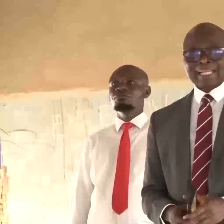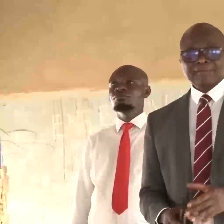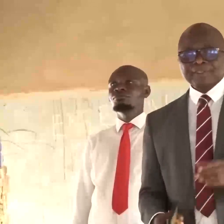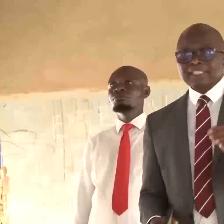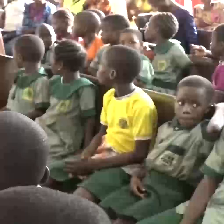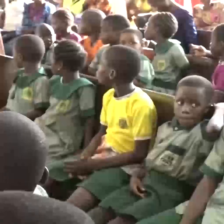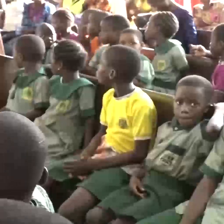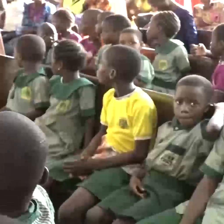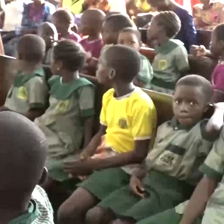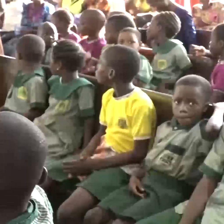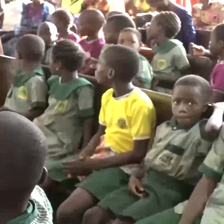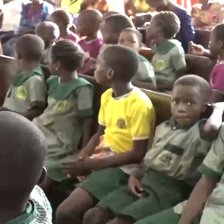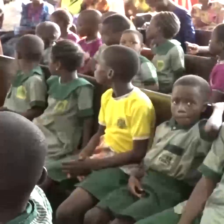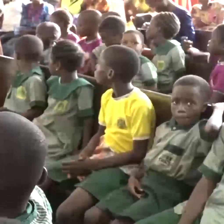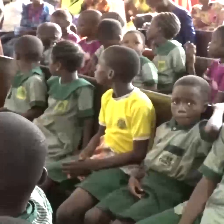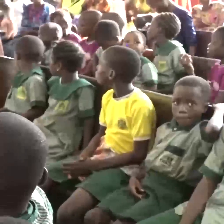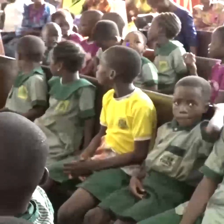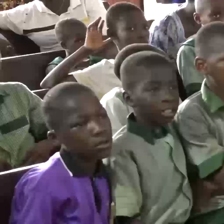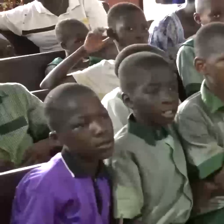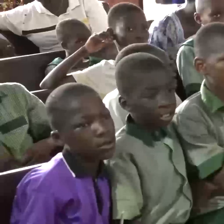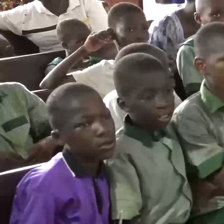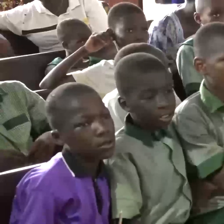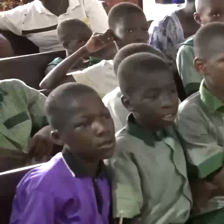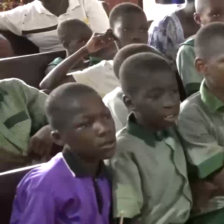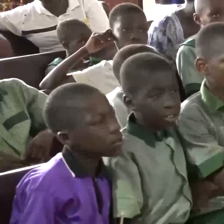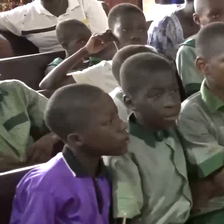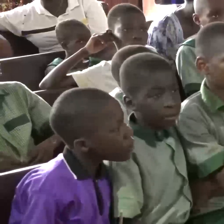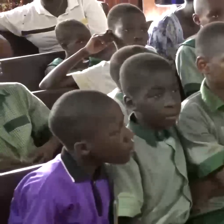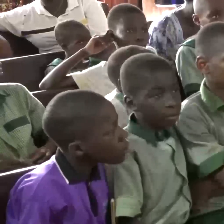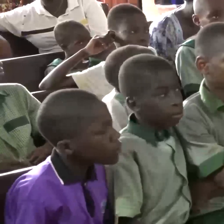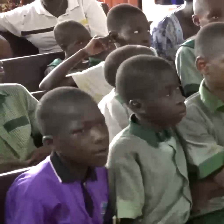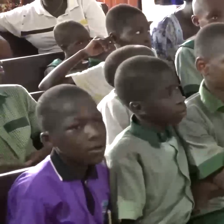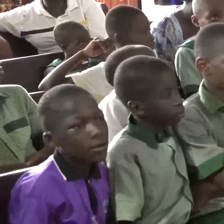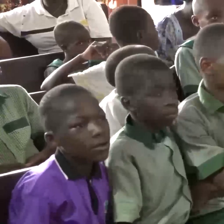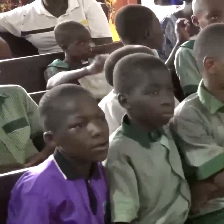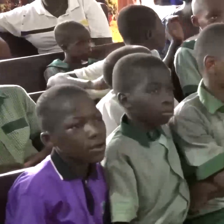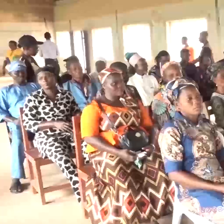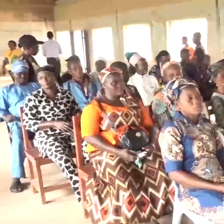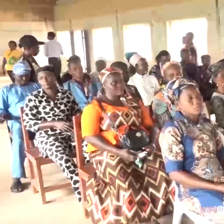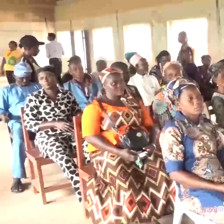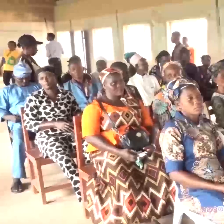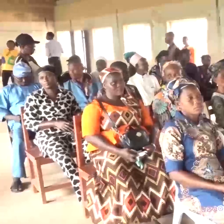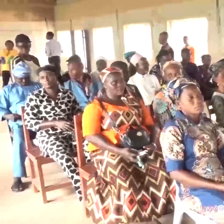promise made by Governor Dapu Abiadu to assist indigent students in the State.